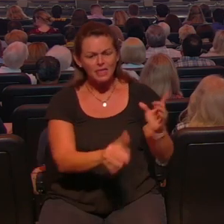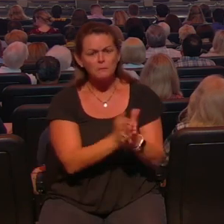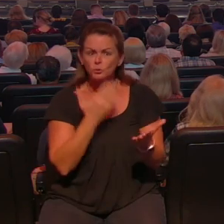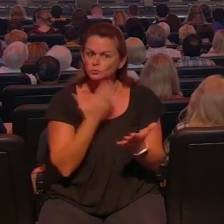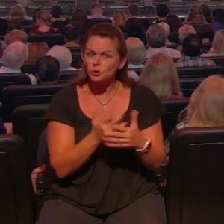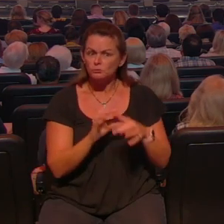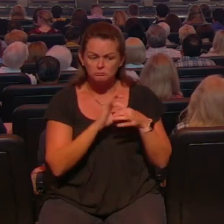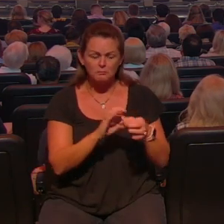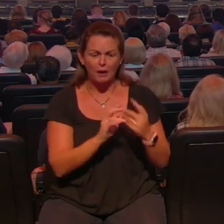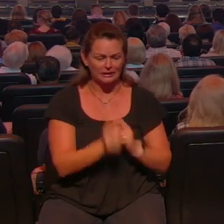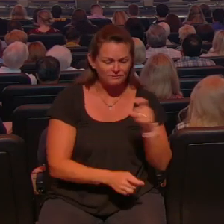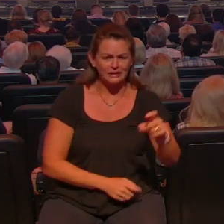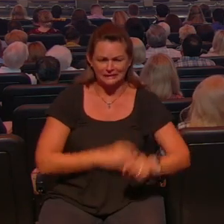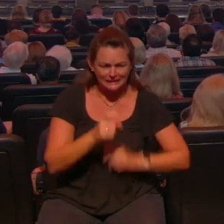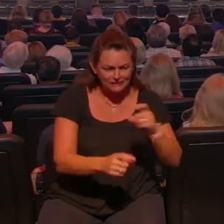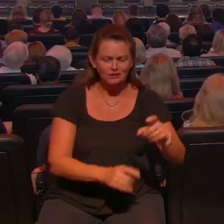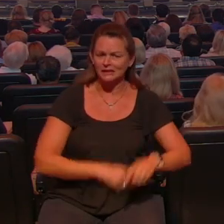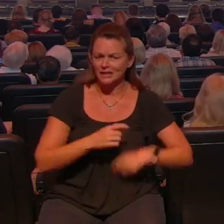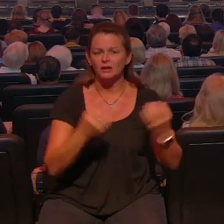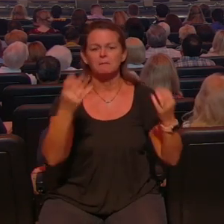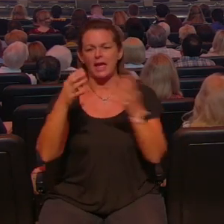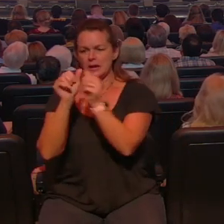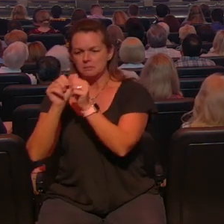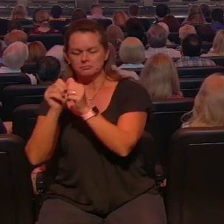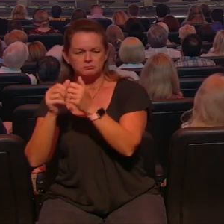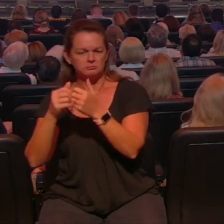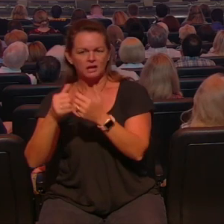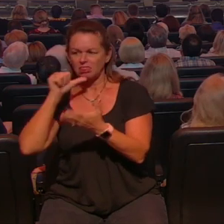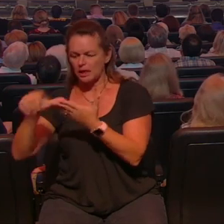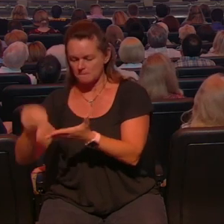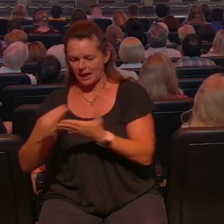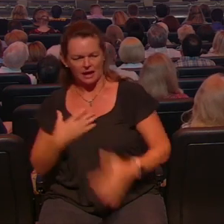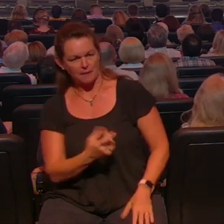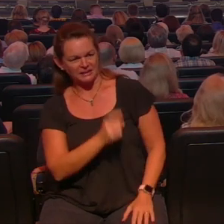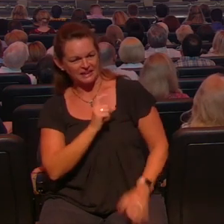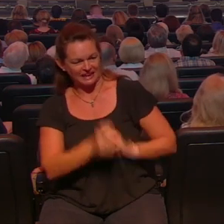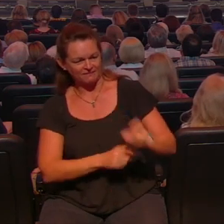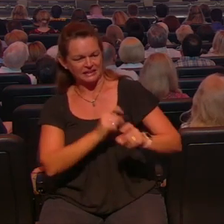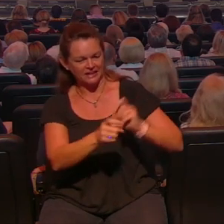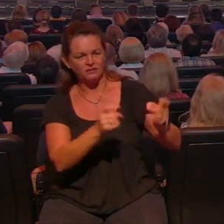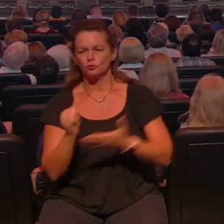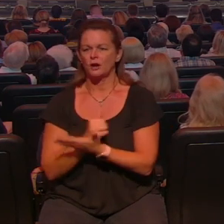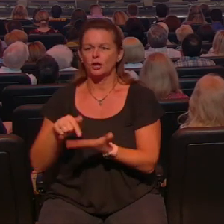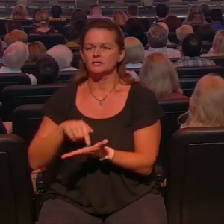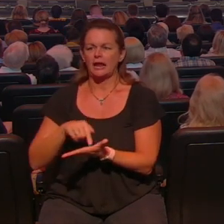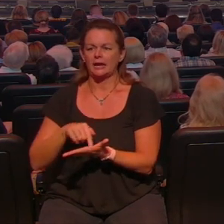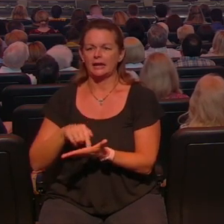these letters and emails saying Pastor Robert I'm giving but I still have credit card debt and